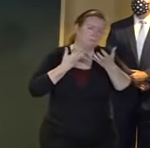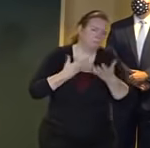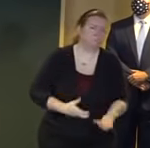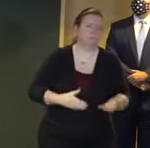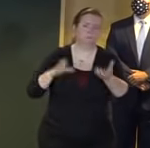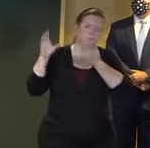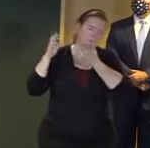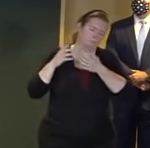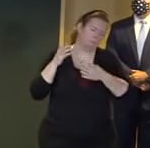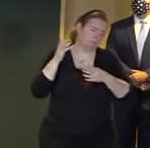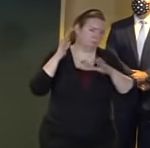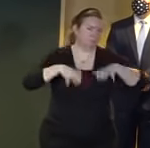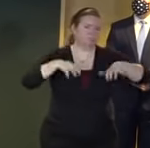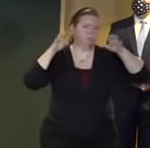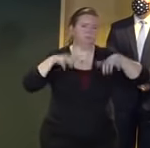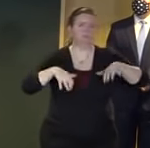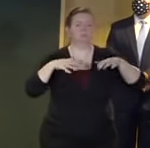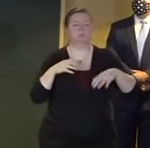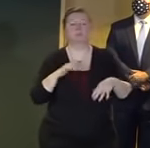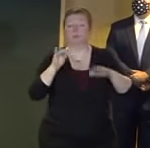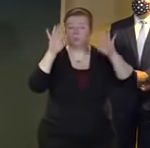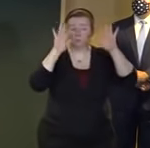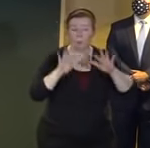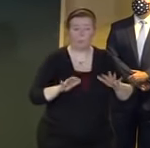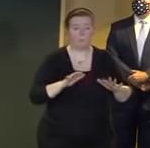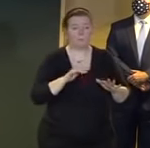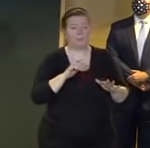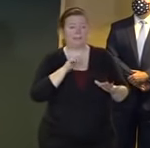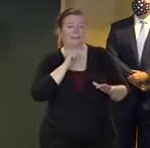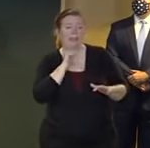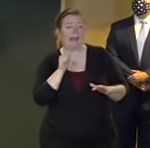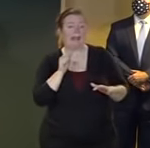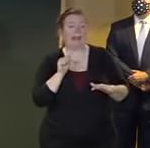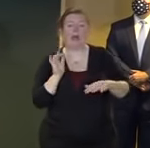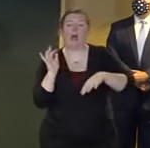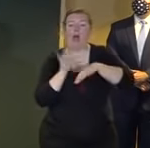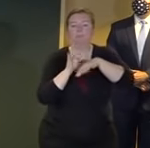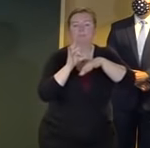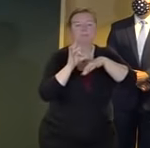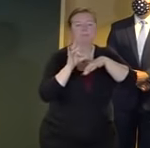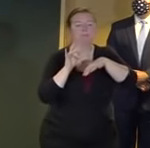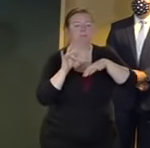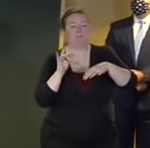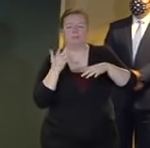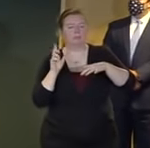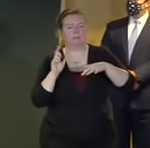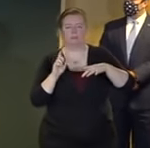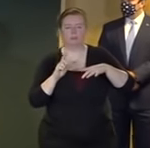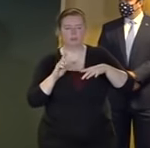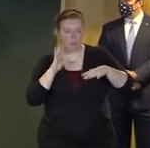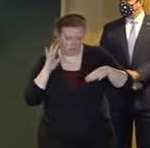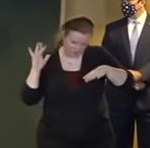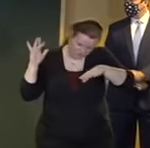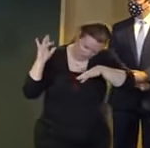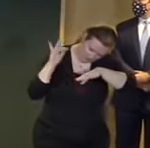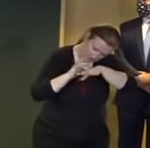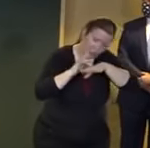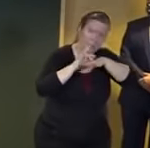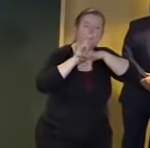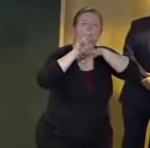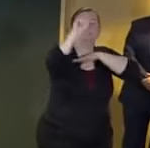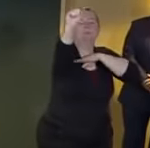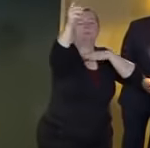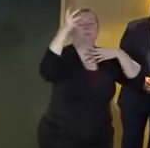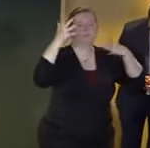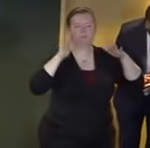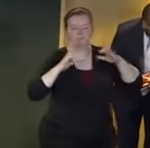several of us it's a fast moving storm that is to some degree a blessing so god willing it stays that way and it doesn't just sit